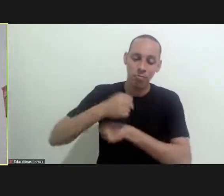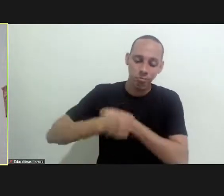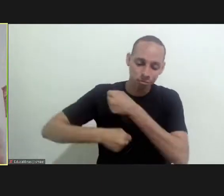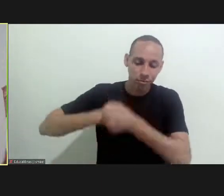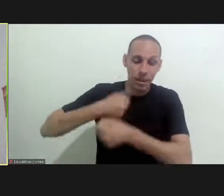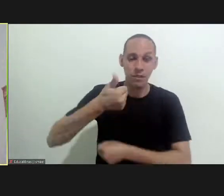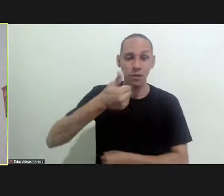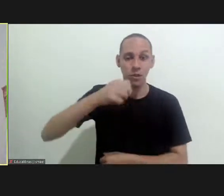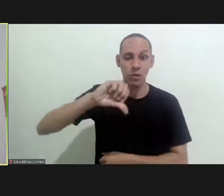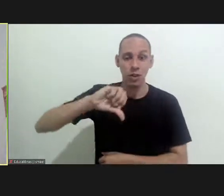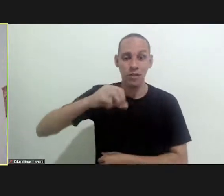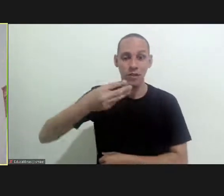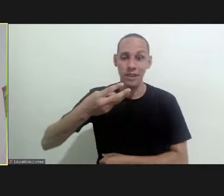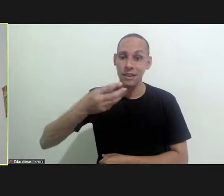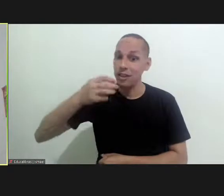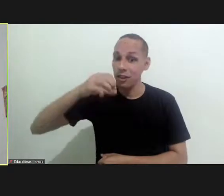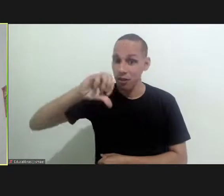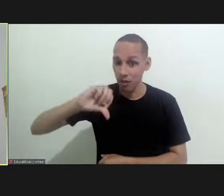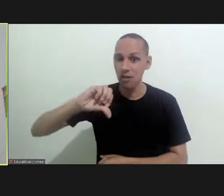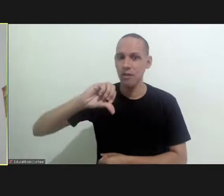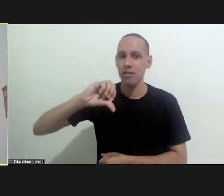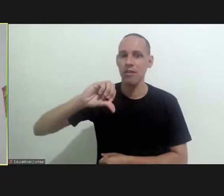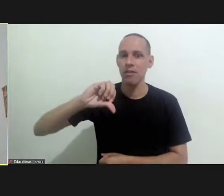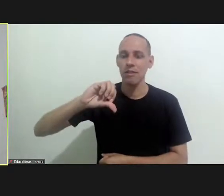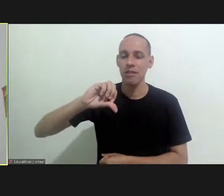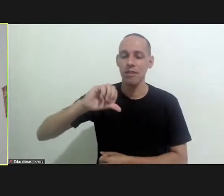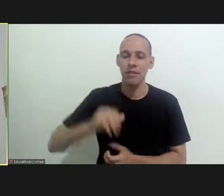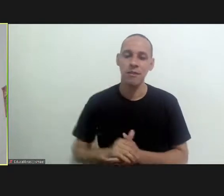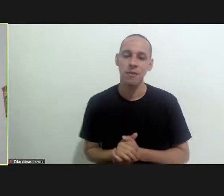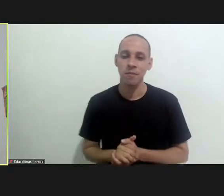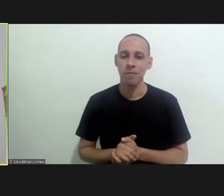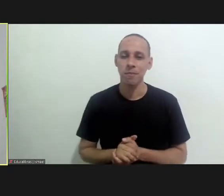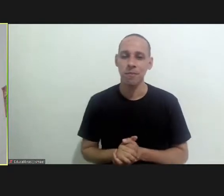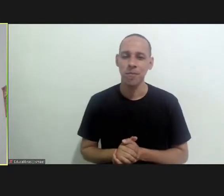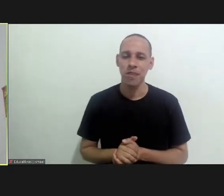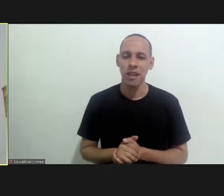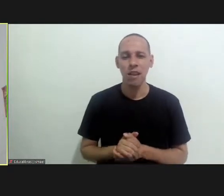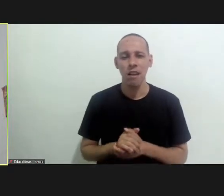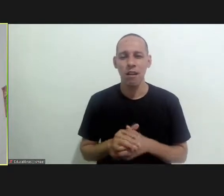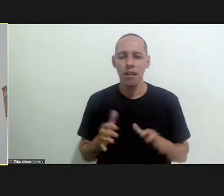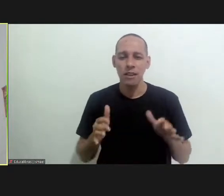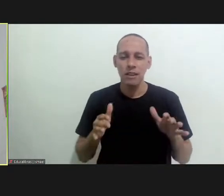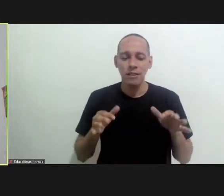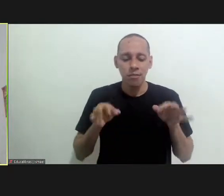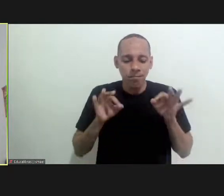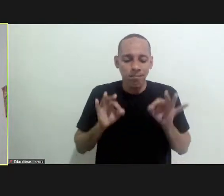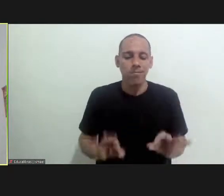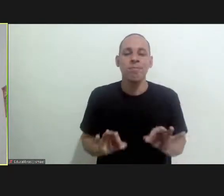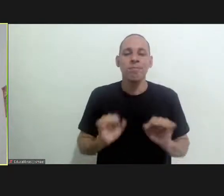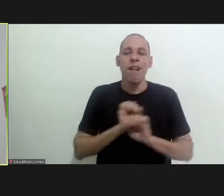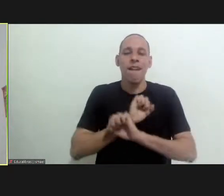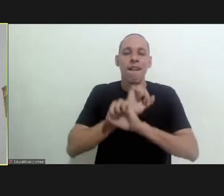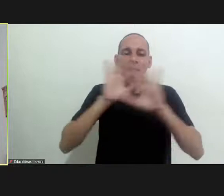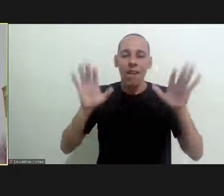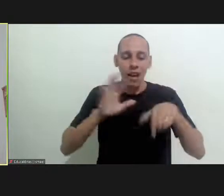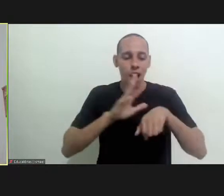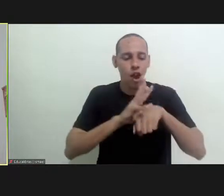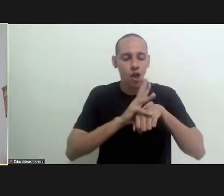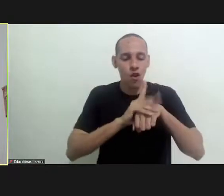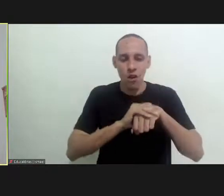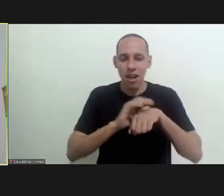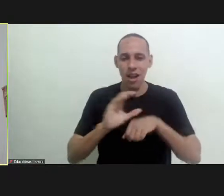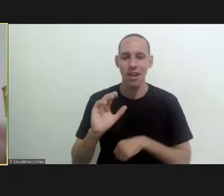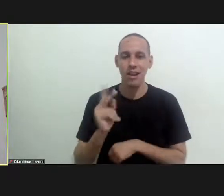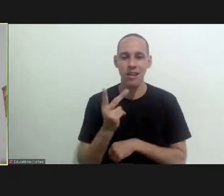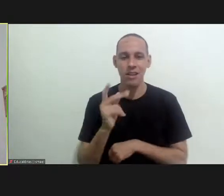and finally in 39 the situation becomes uh more or less established